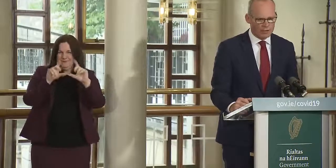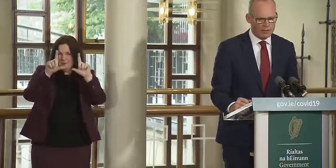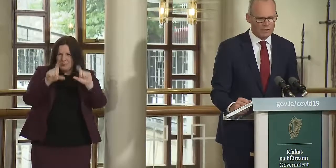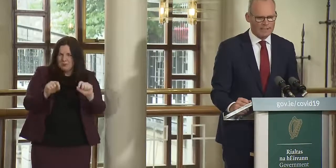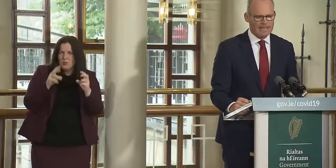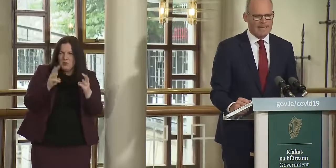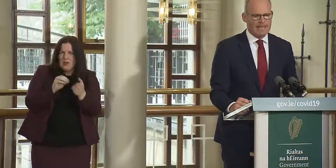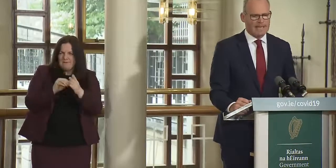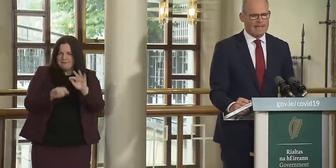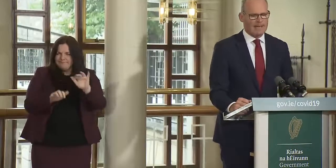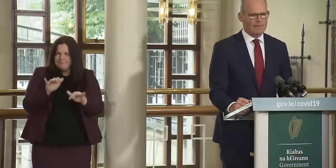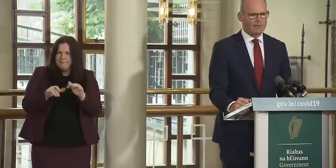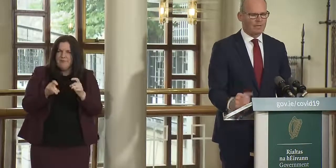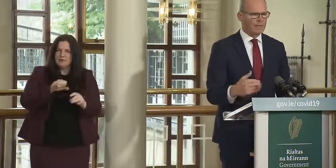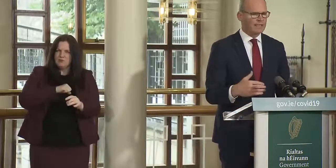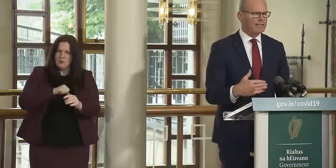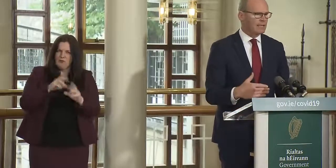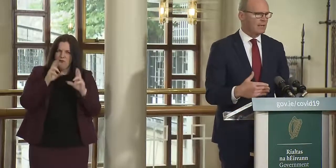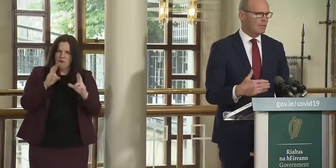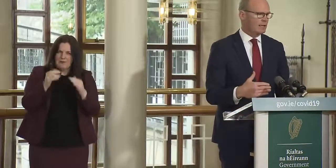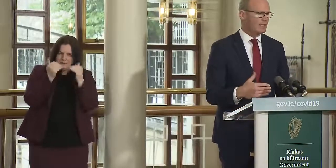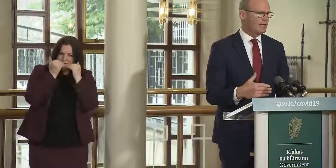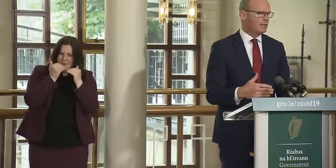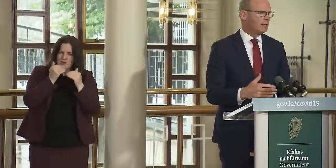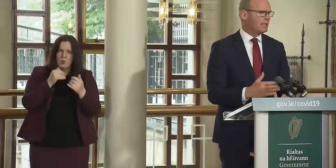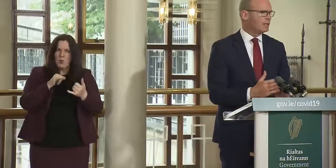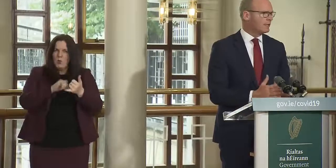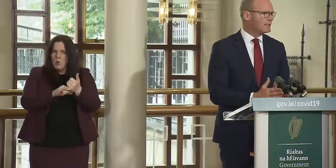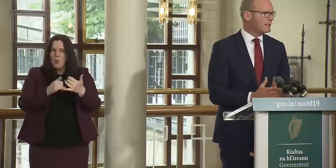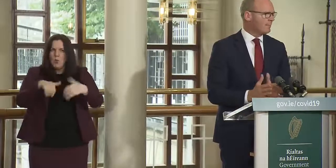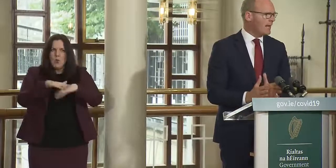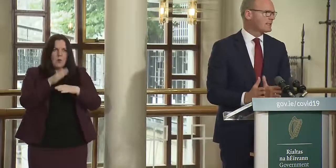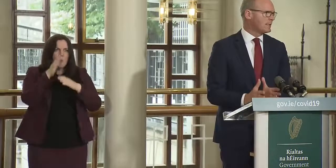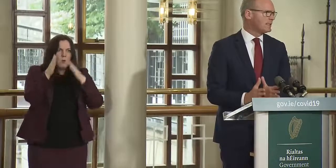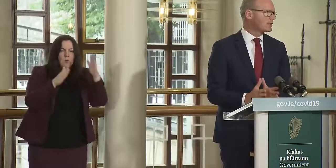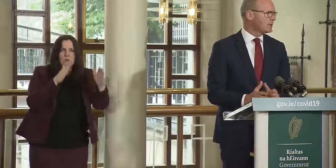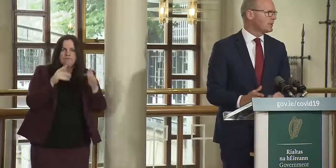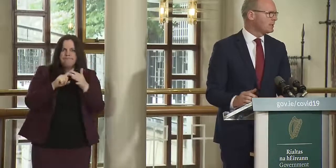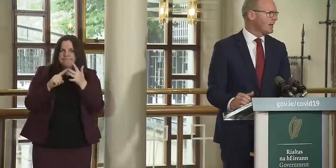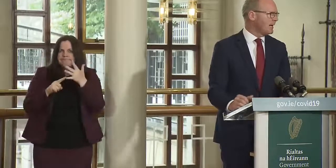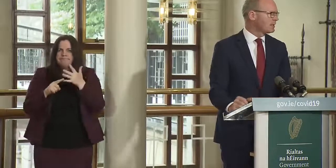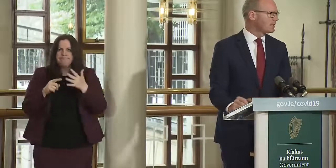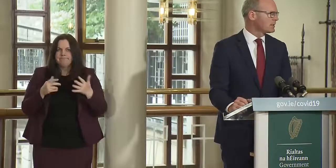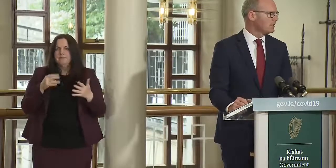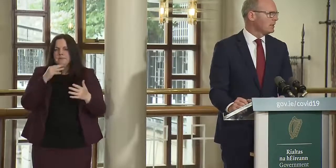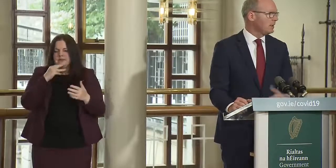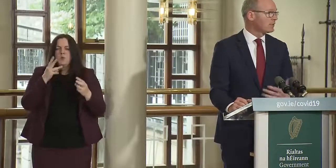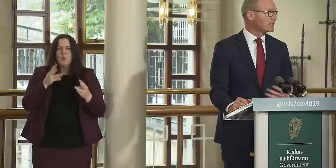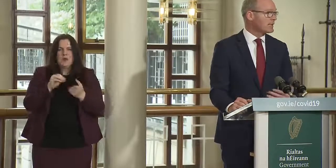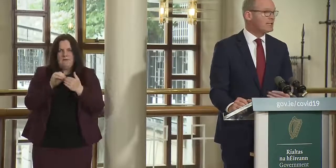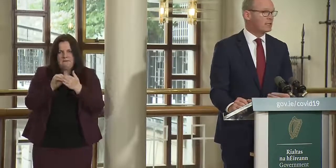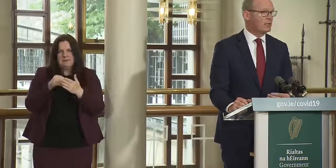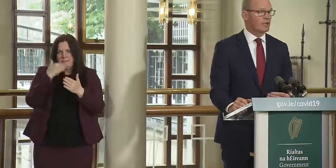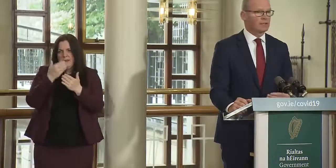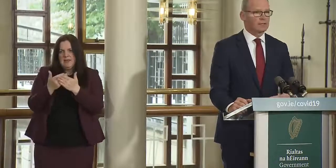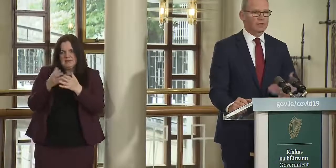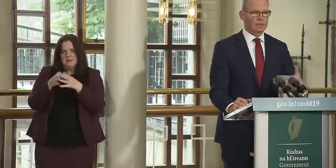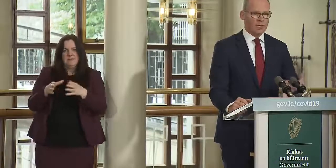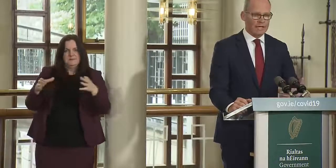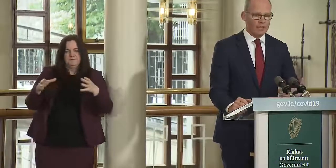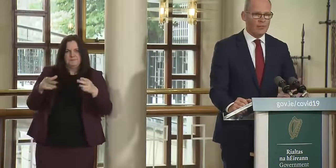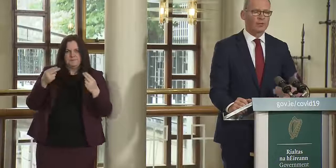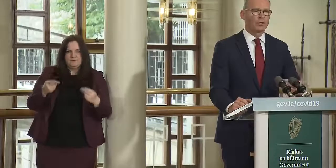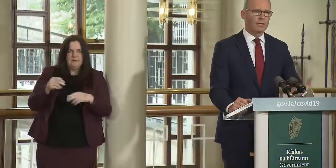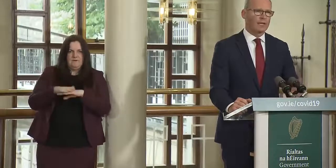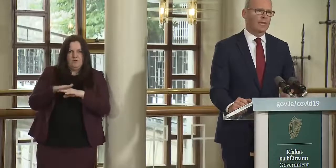it's going to be more accurate um that we can deal with the increased capacity that's going to be demanded of the state if you like in